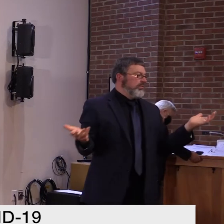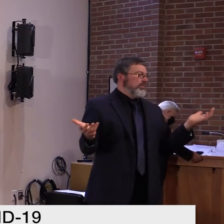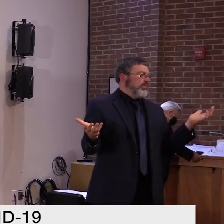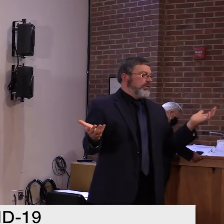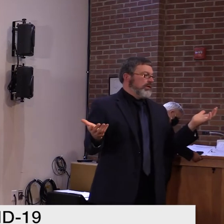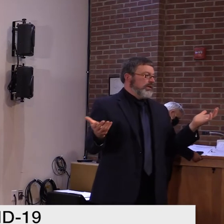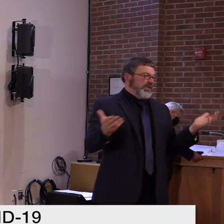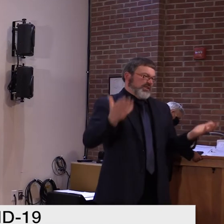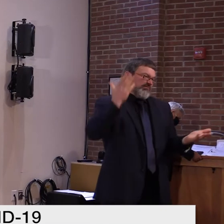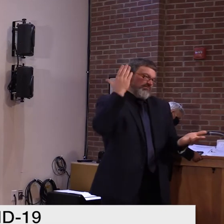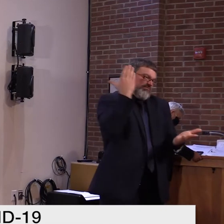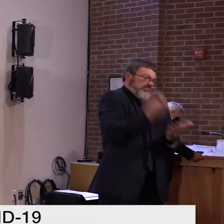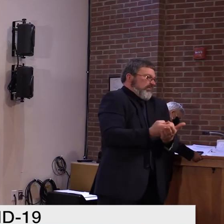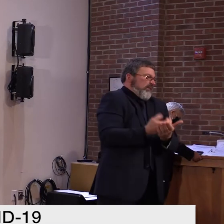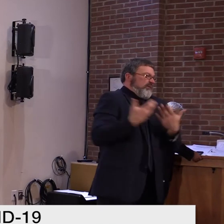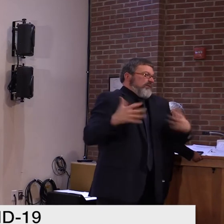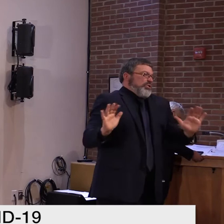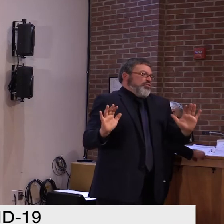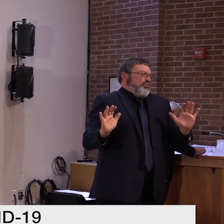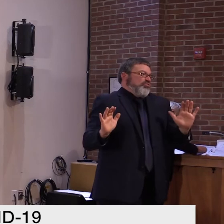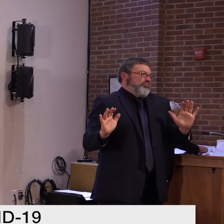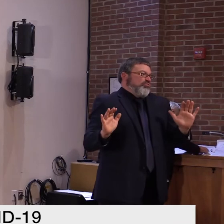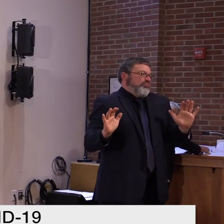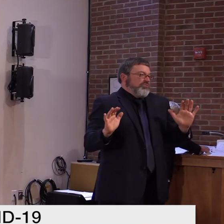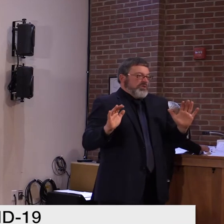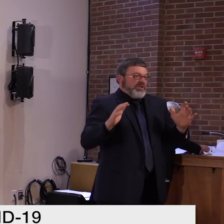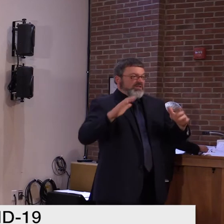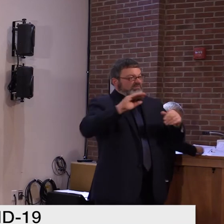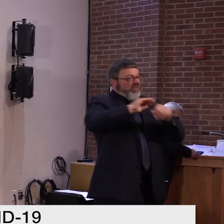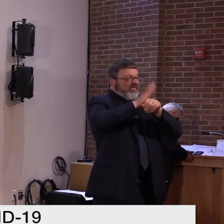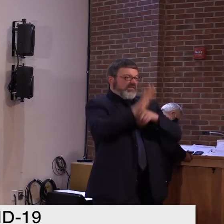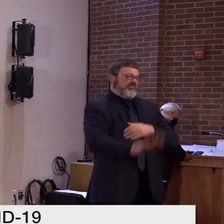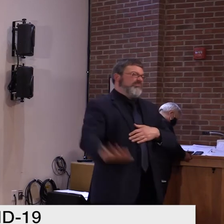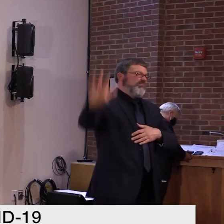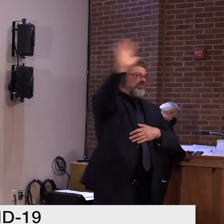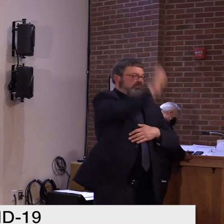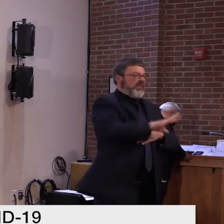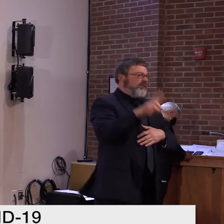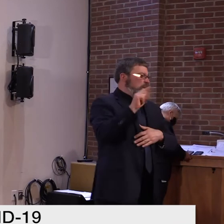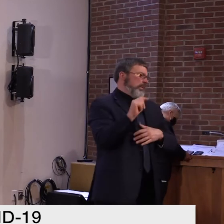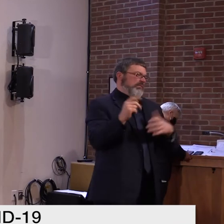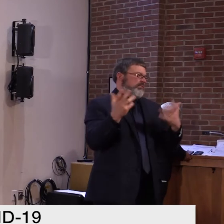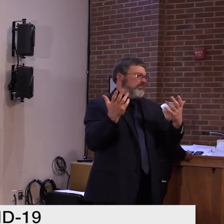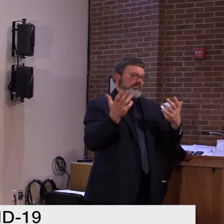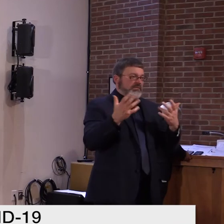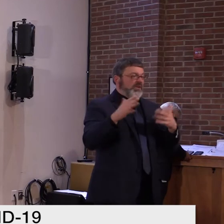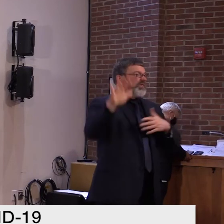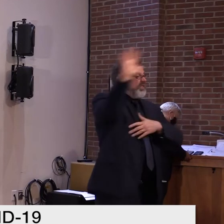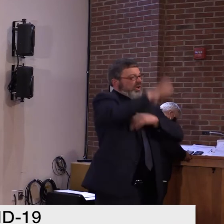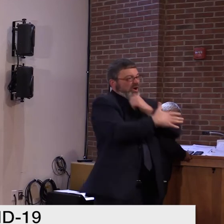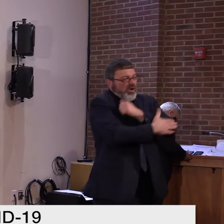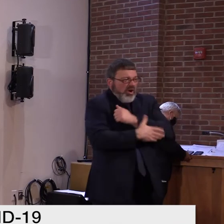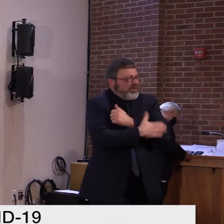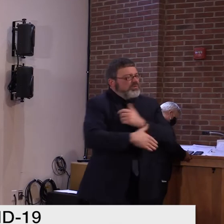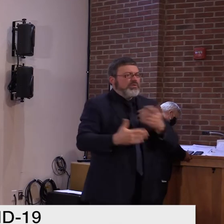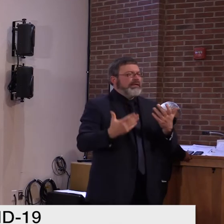more virus, uh, around and the virus that was always around is getting transmitted person to person.